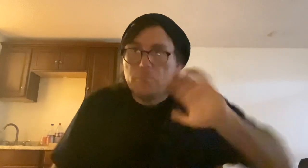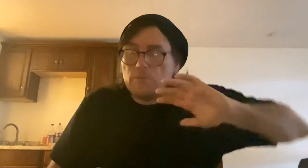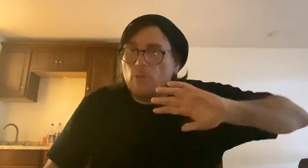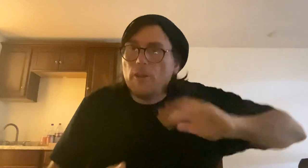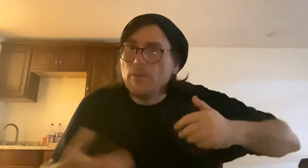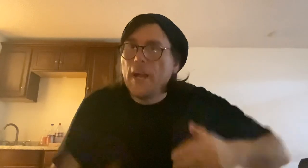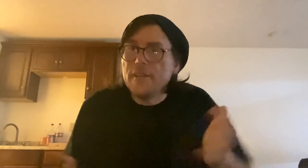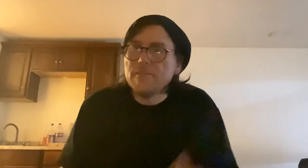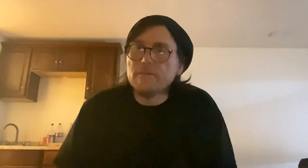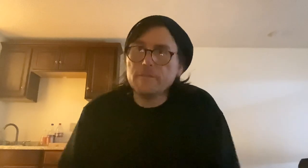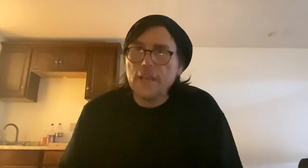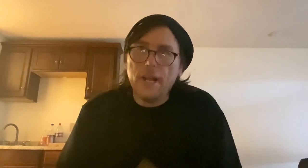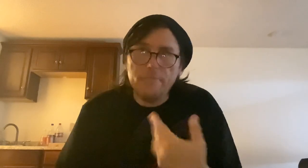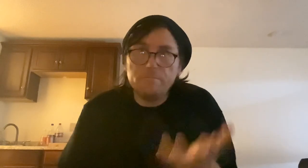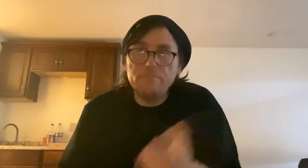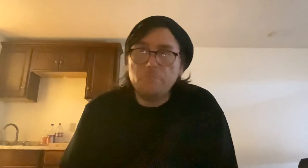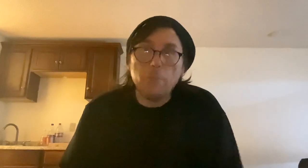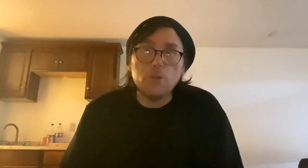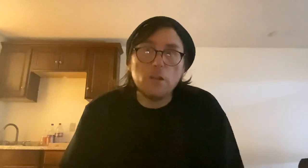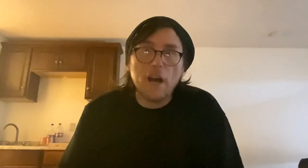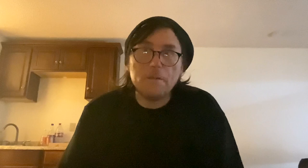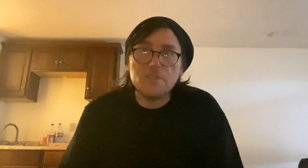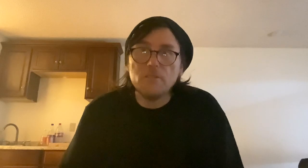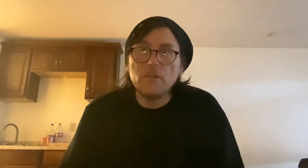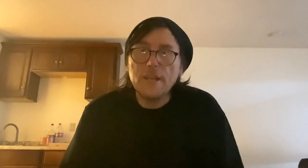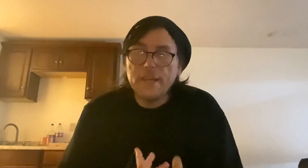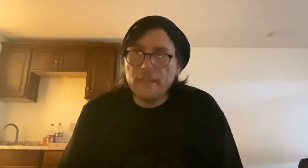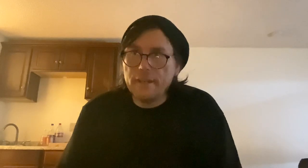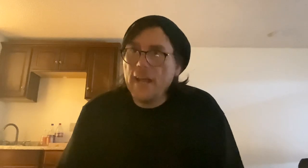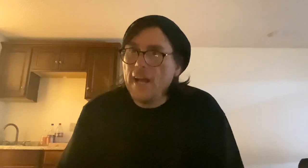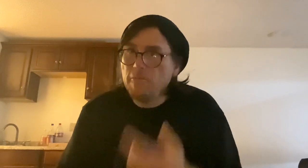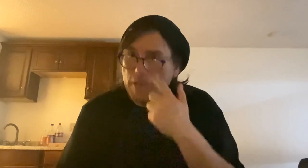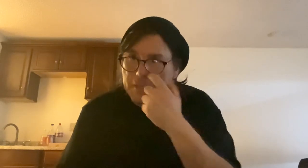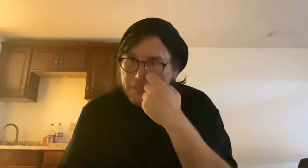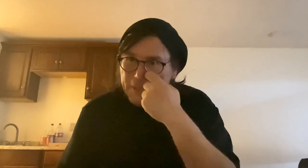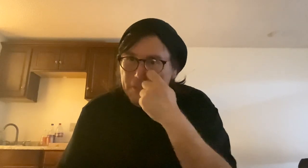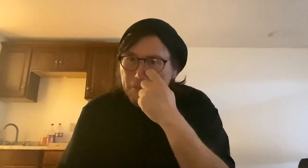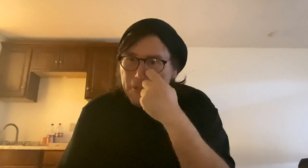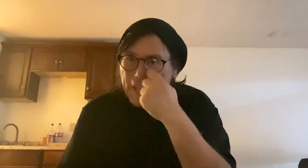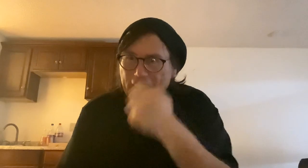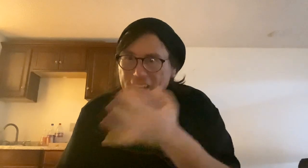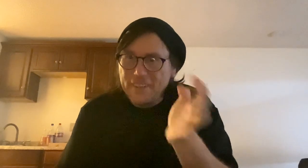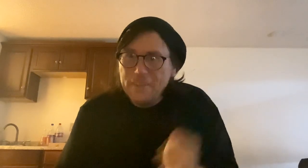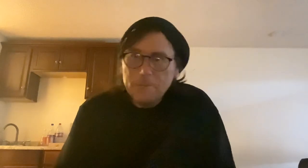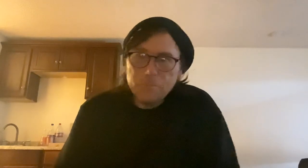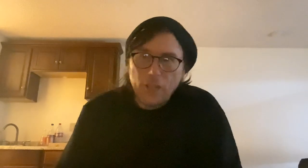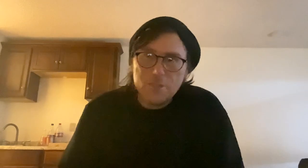portfolio of that and make multiple copies so he can have one to look through it and also